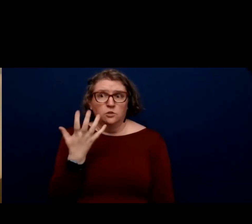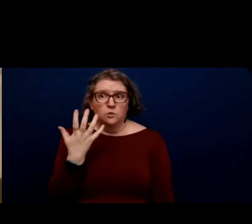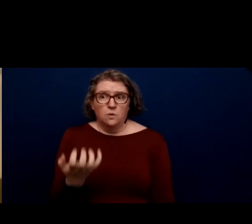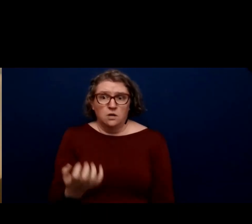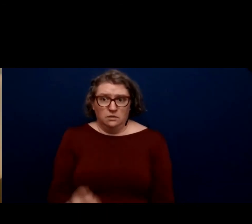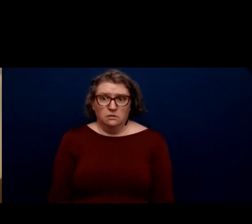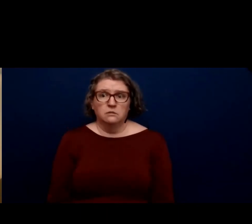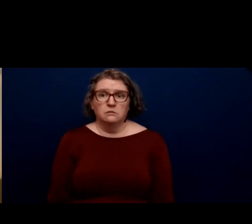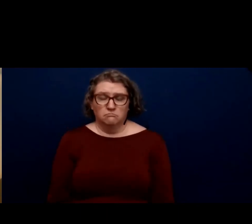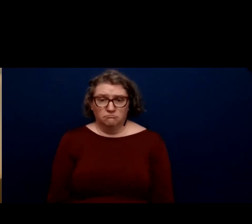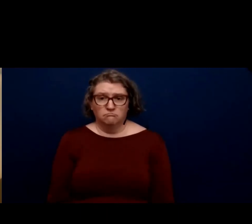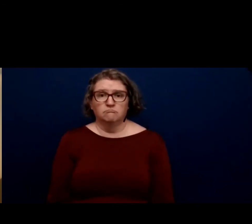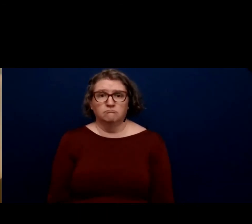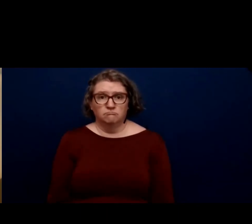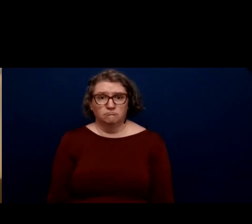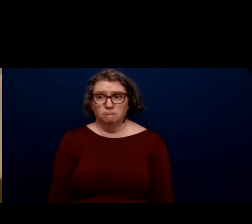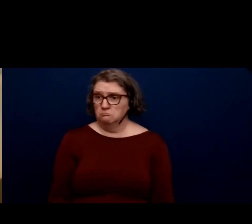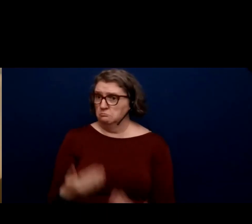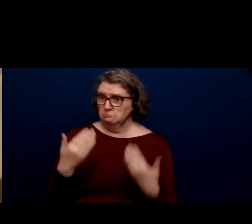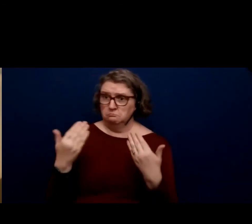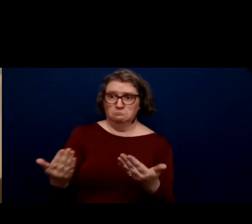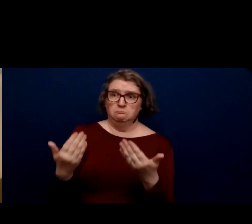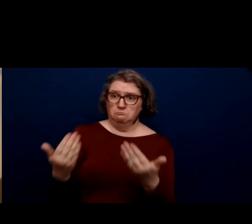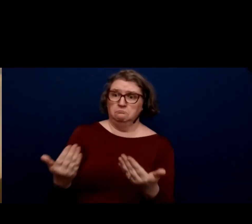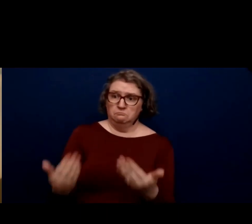Okay. Whatever you need to do.